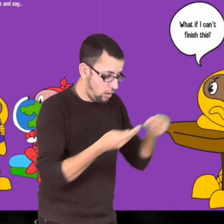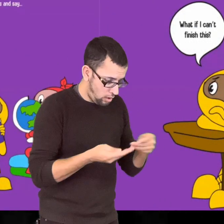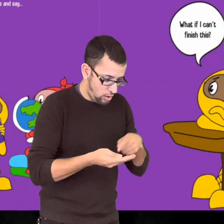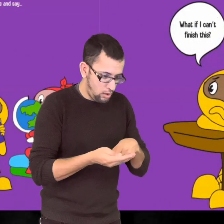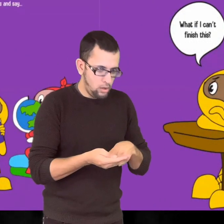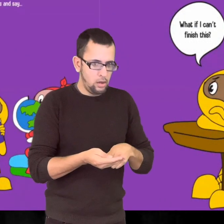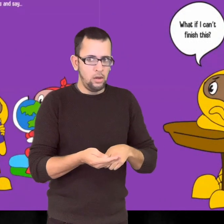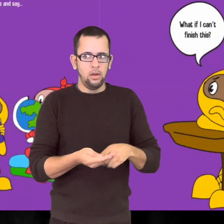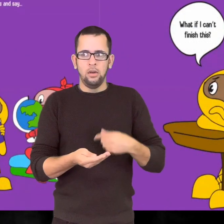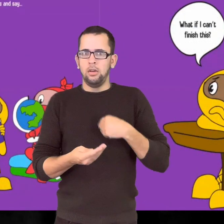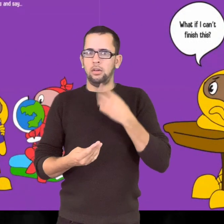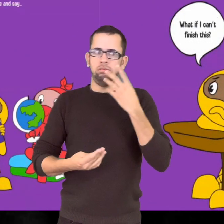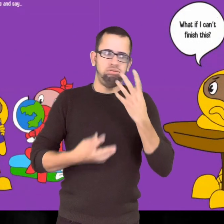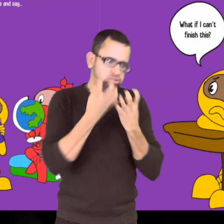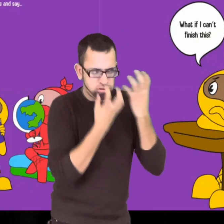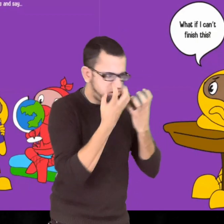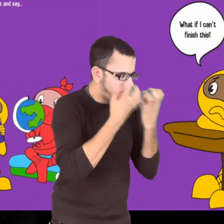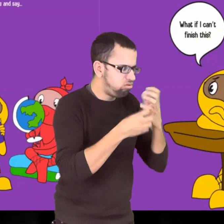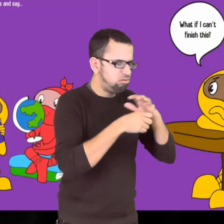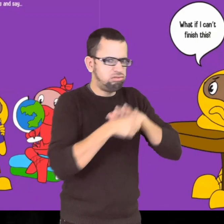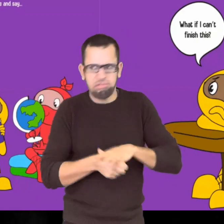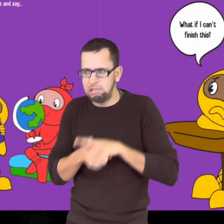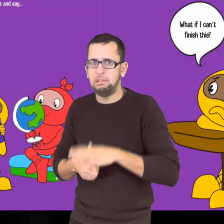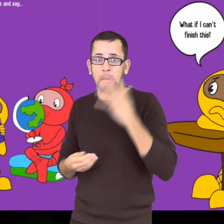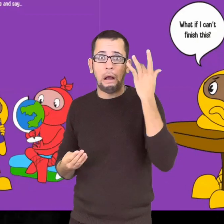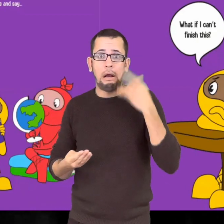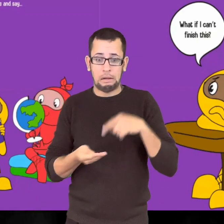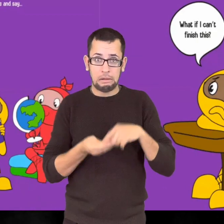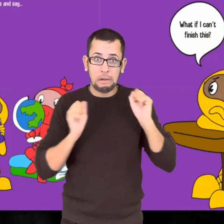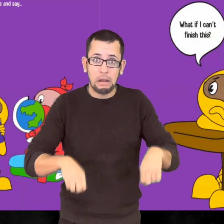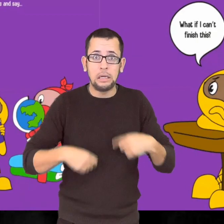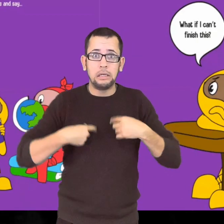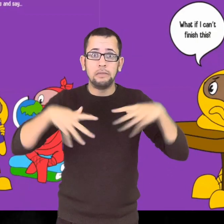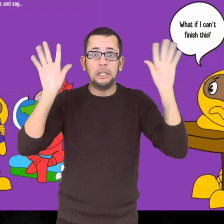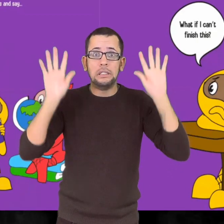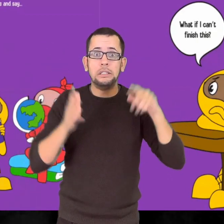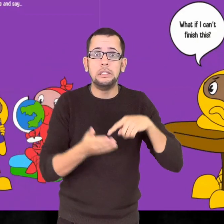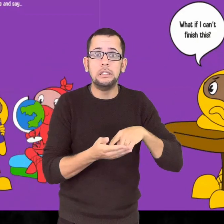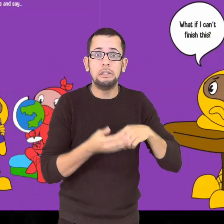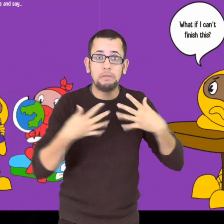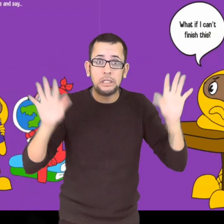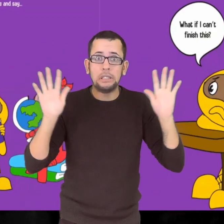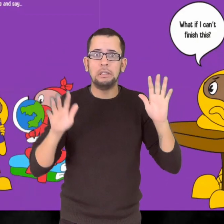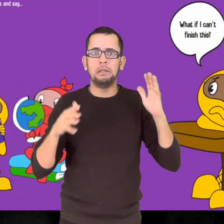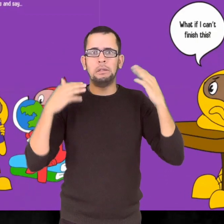While doing schoolwork, he would get anxious and say, What if I can't finish this?